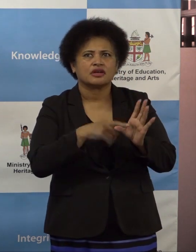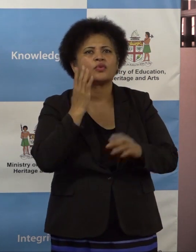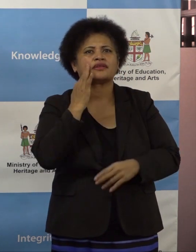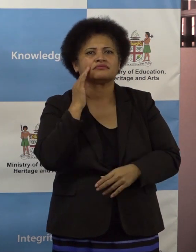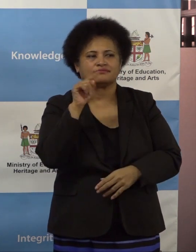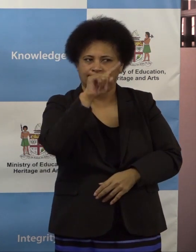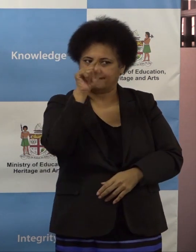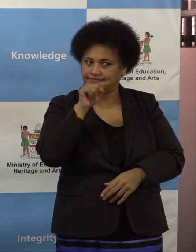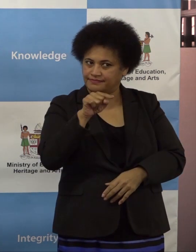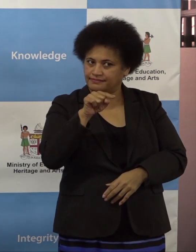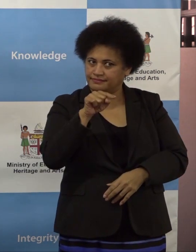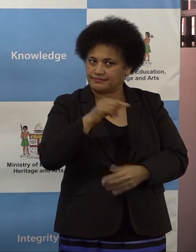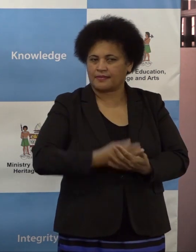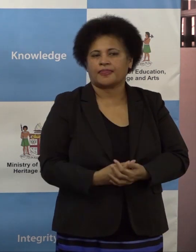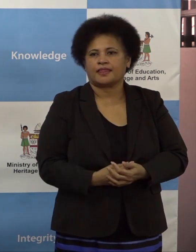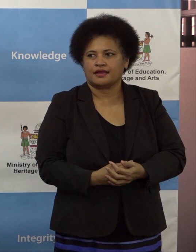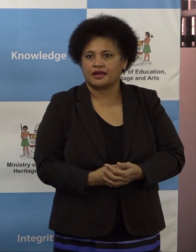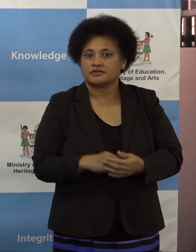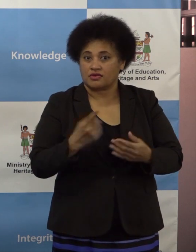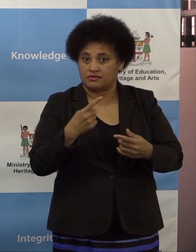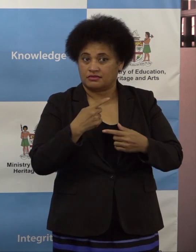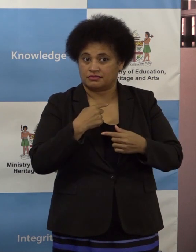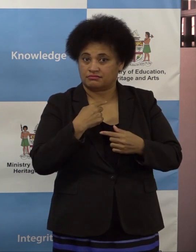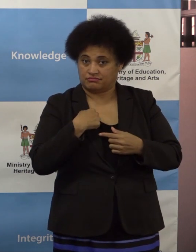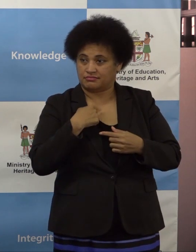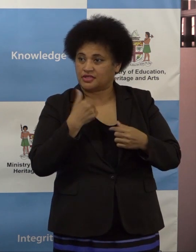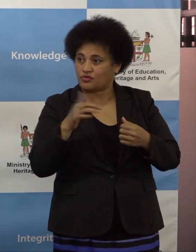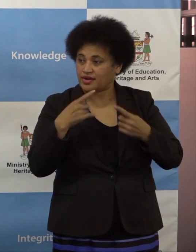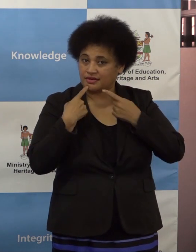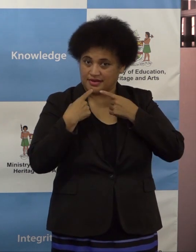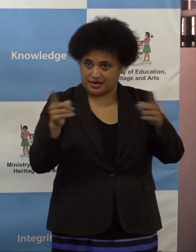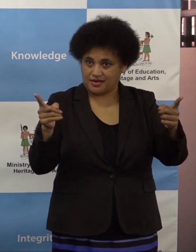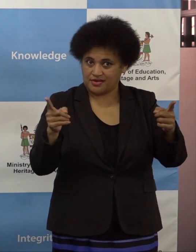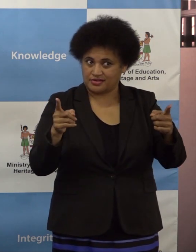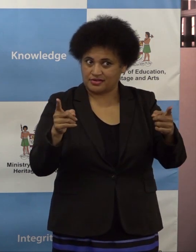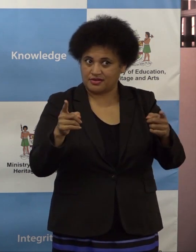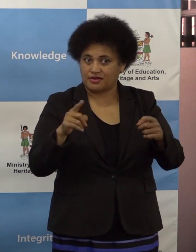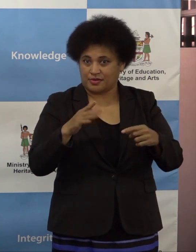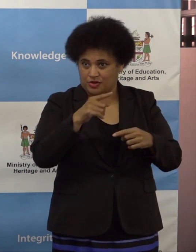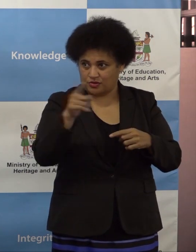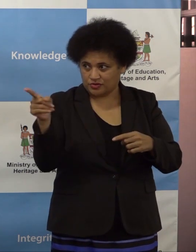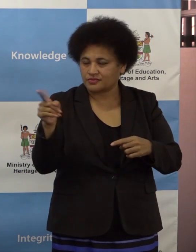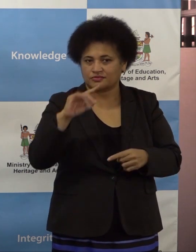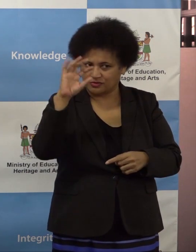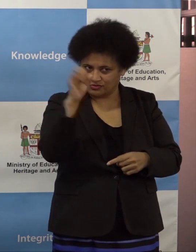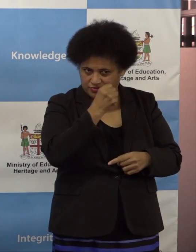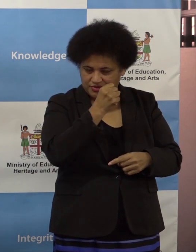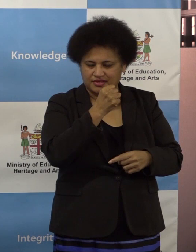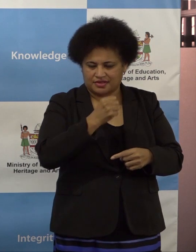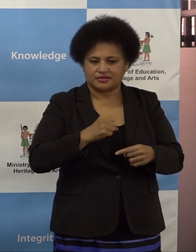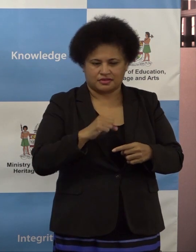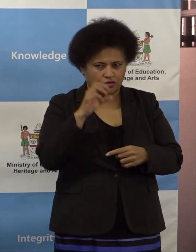Obviously from what I have presented, you have gauged that this particular